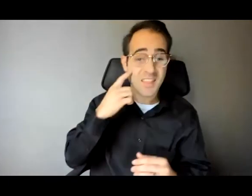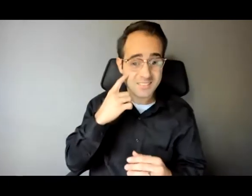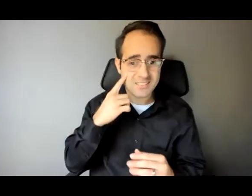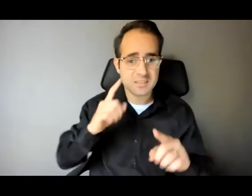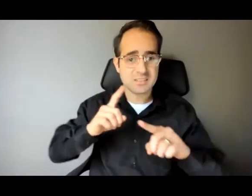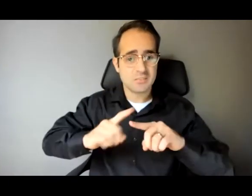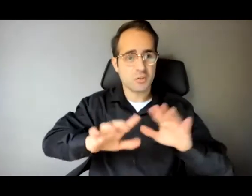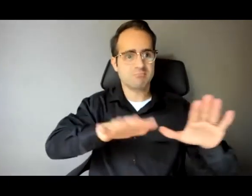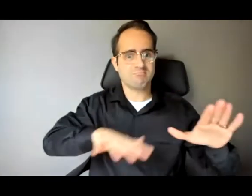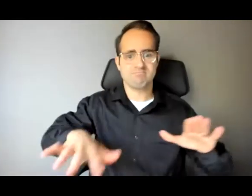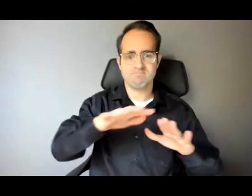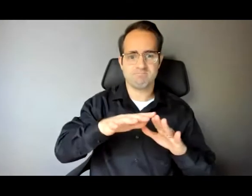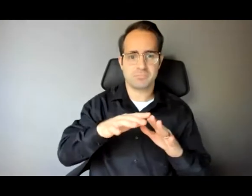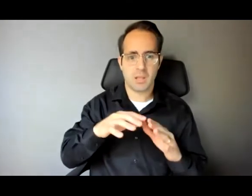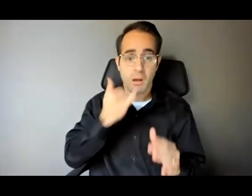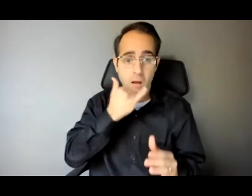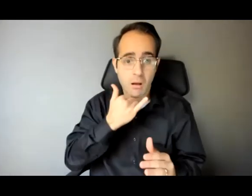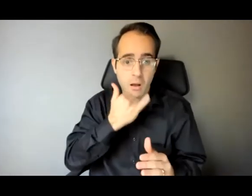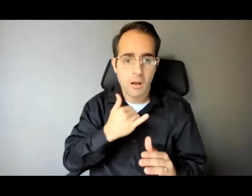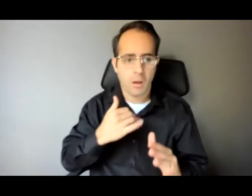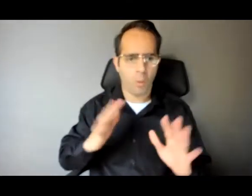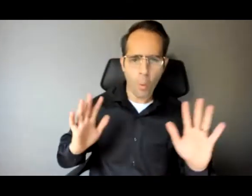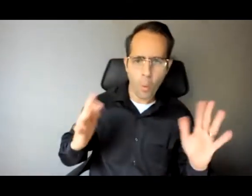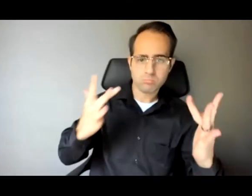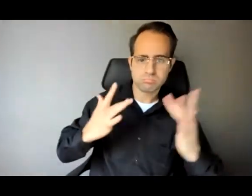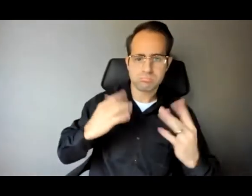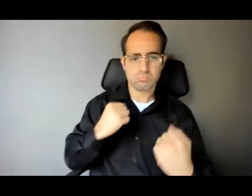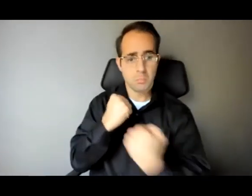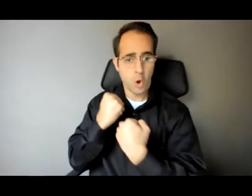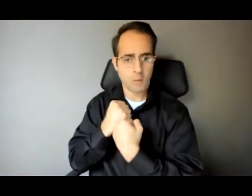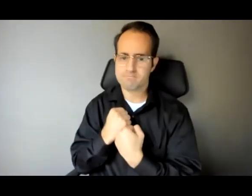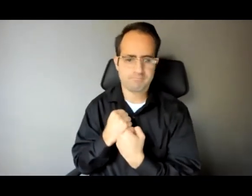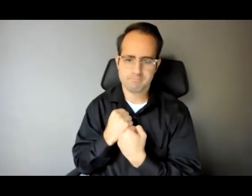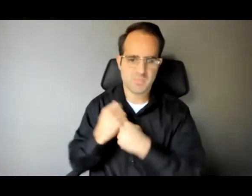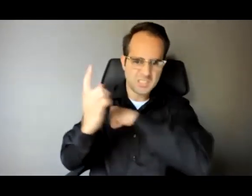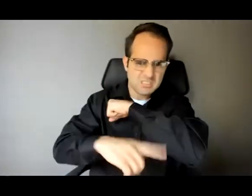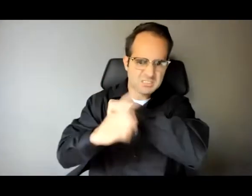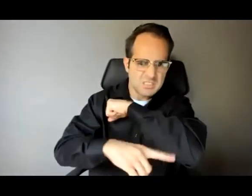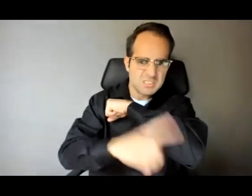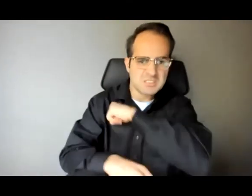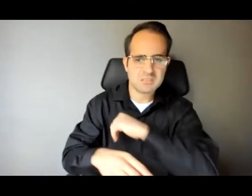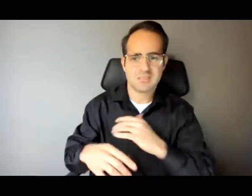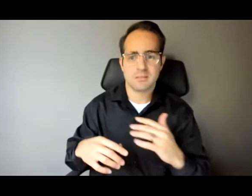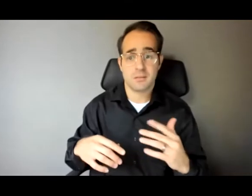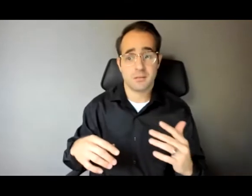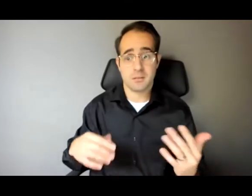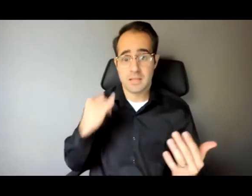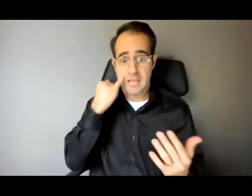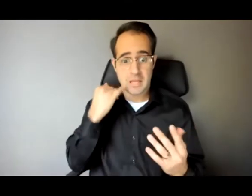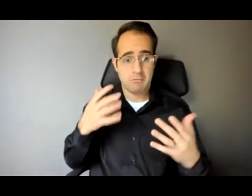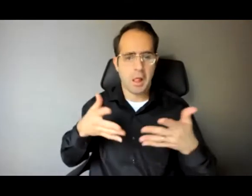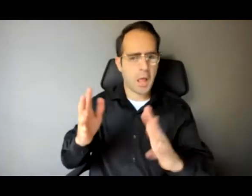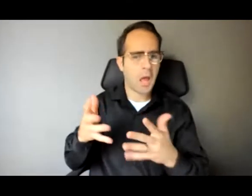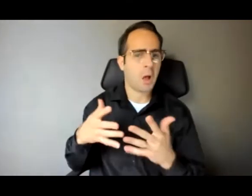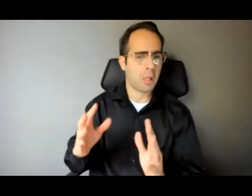response is not compassion and support, it is punitiveness. And so the more we allow our criminal justice system to operate the way it